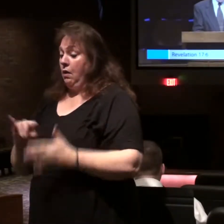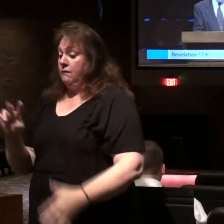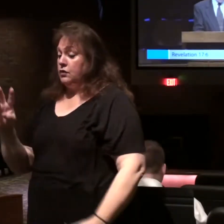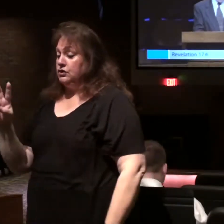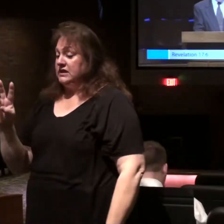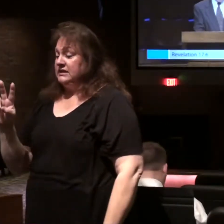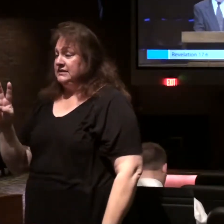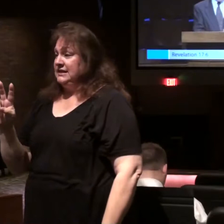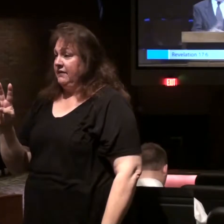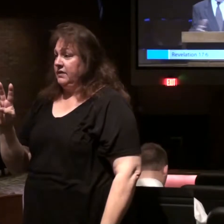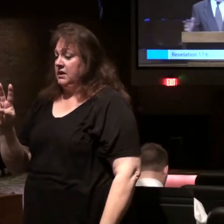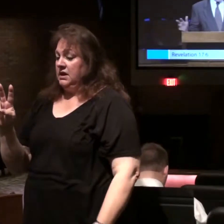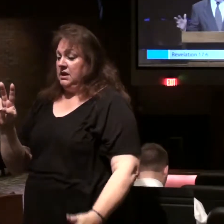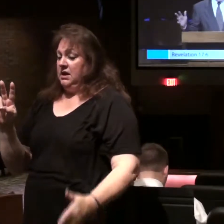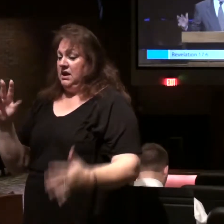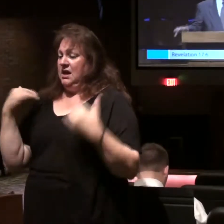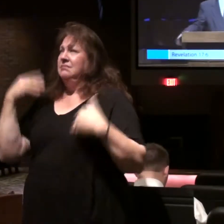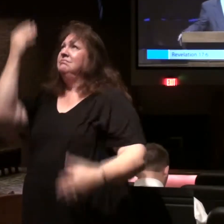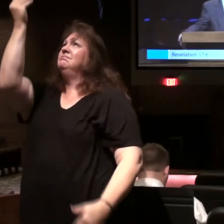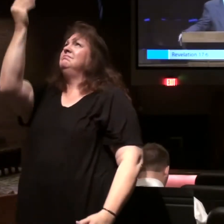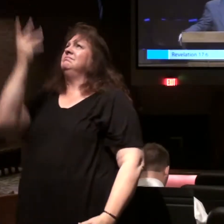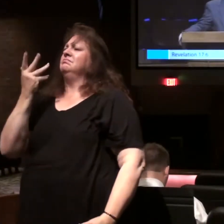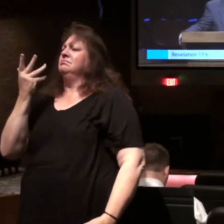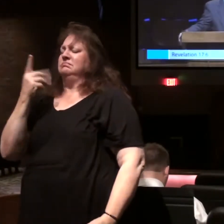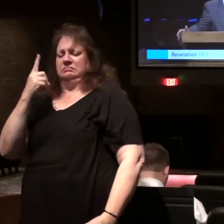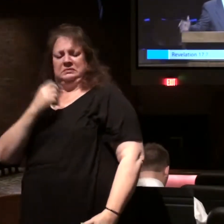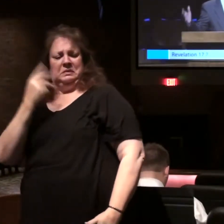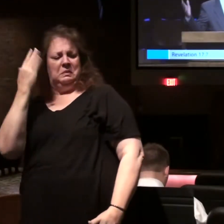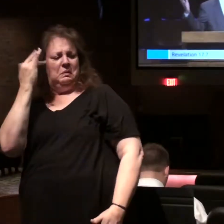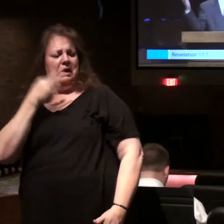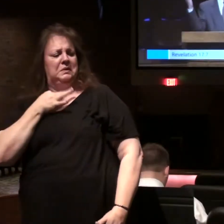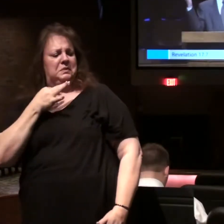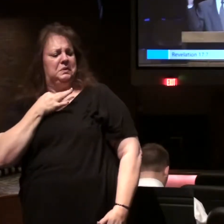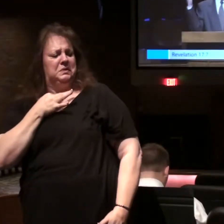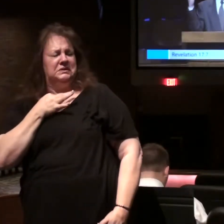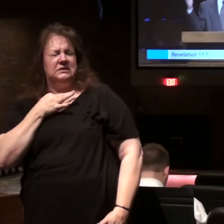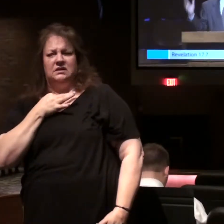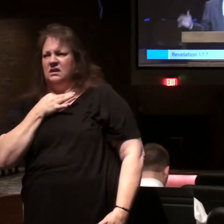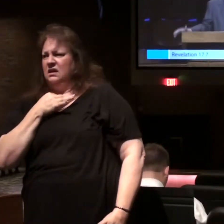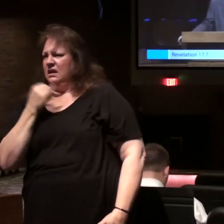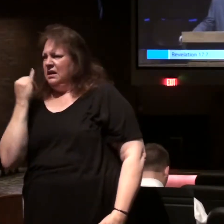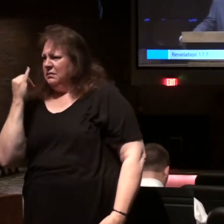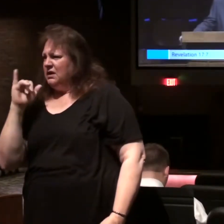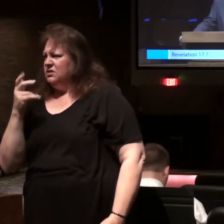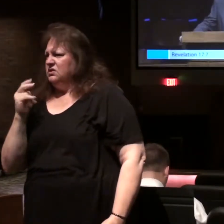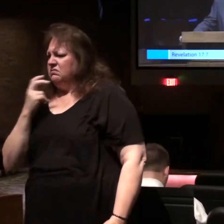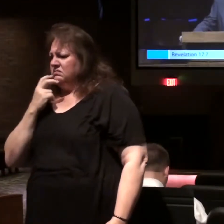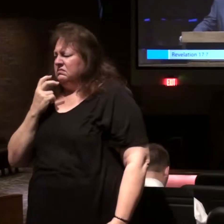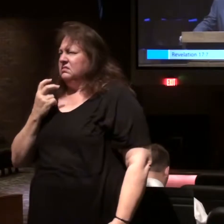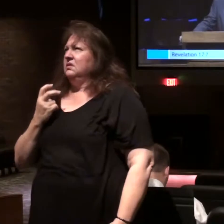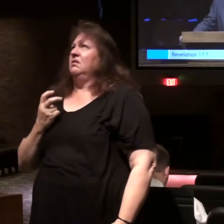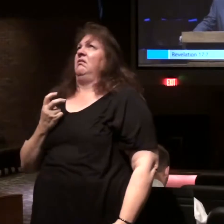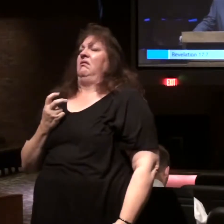7. The angel said to me, why do you wonder? Imagine, John is in awe.